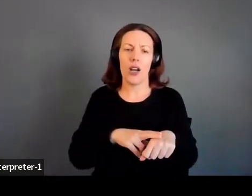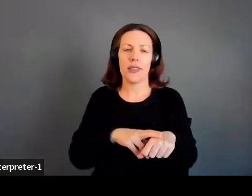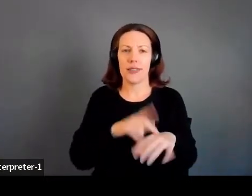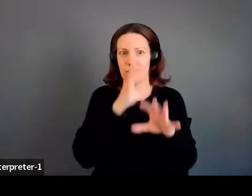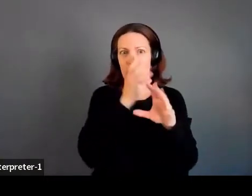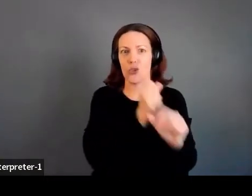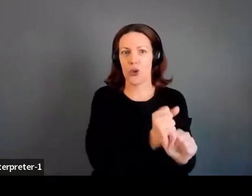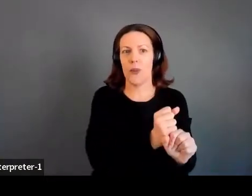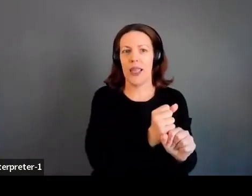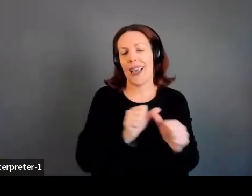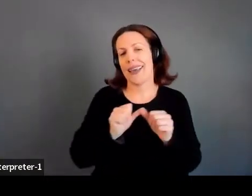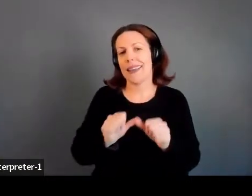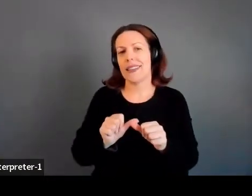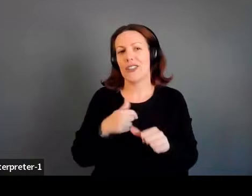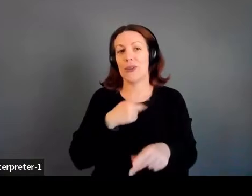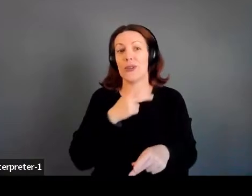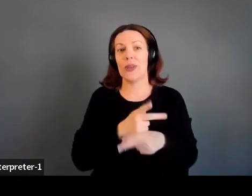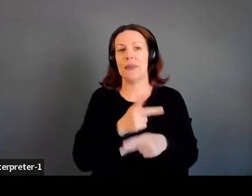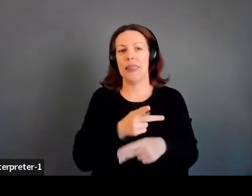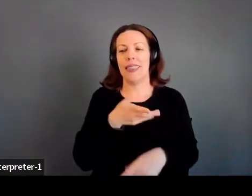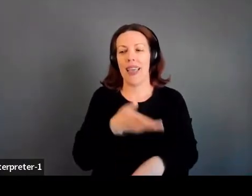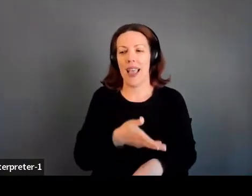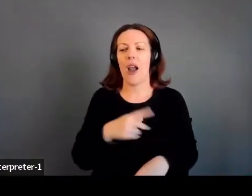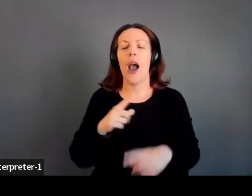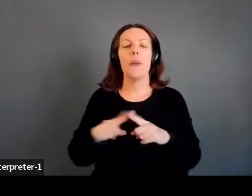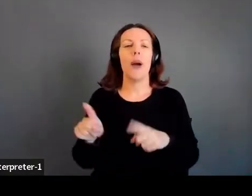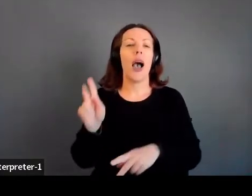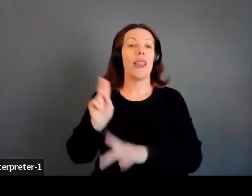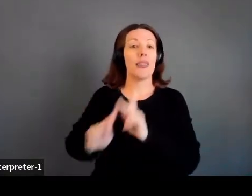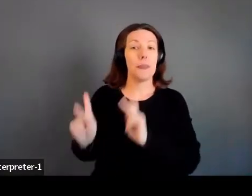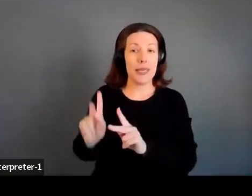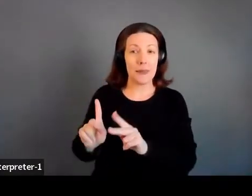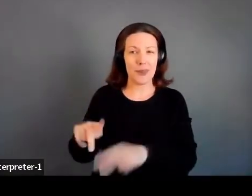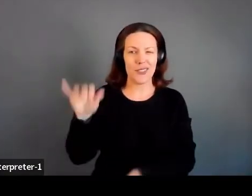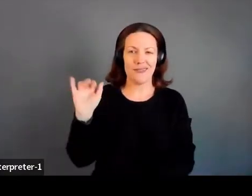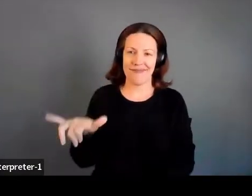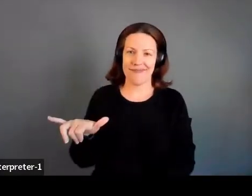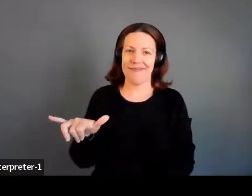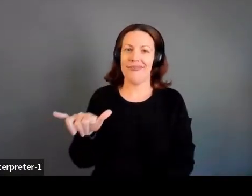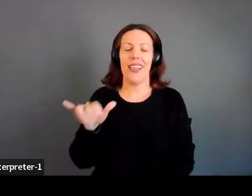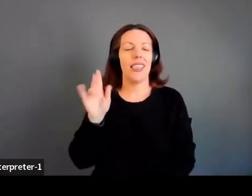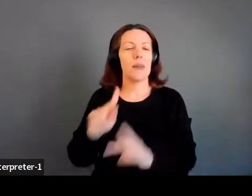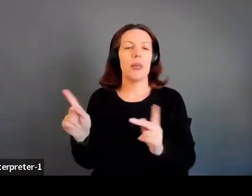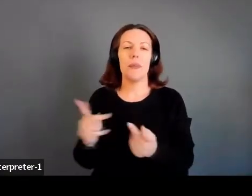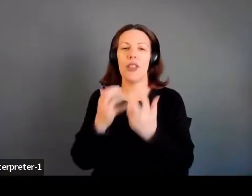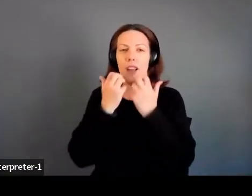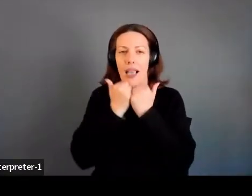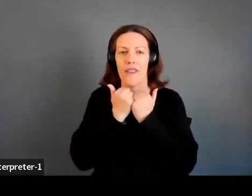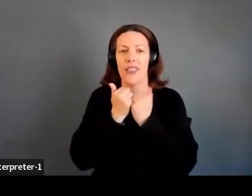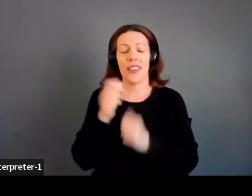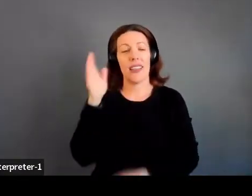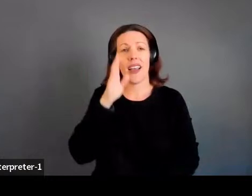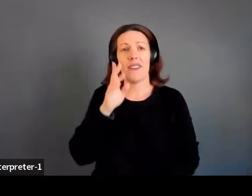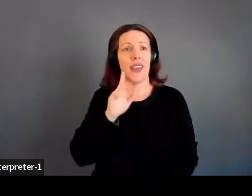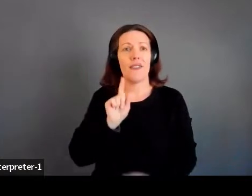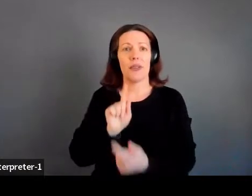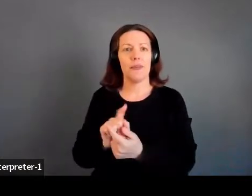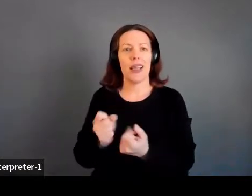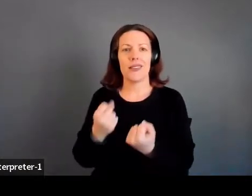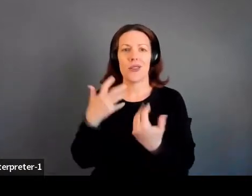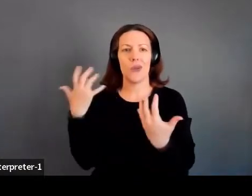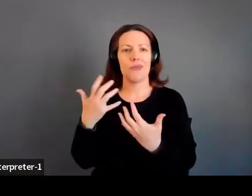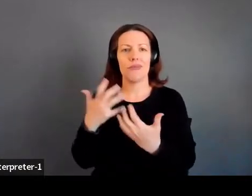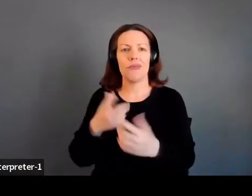me there continues to keep me there, but the people, the people are everything. I don't think I've ever met such an incredibly